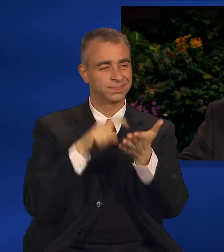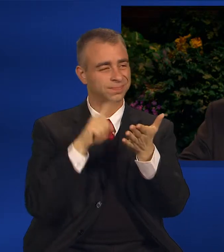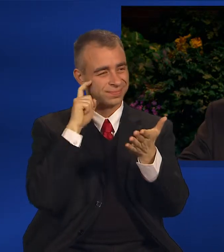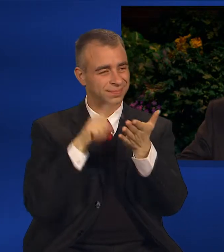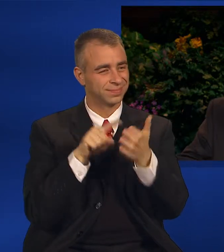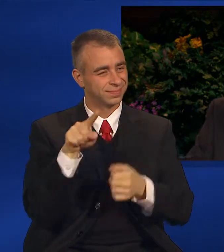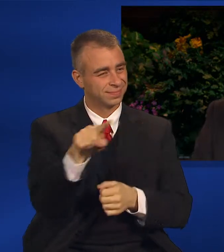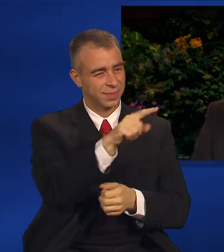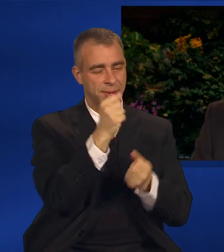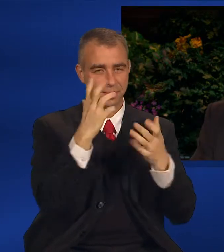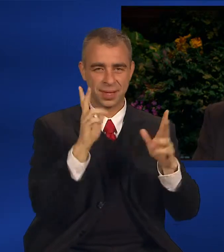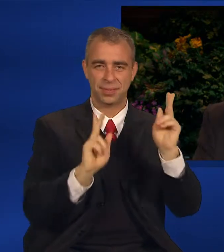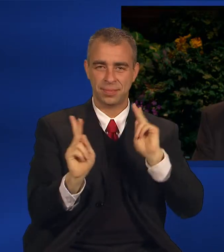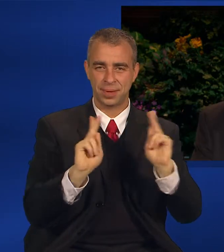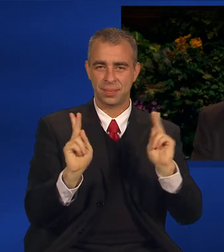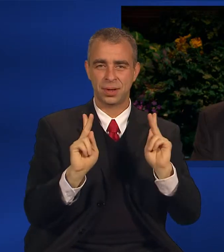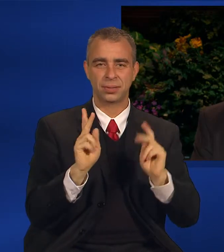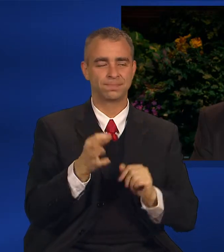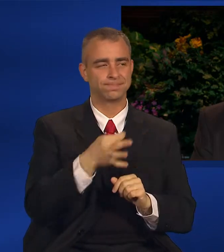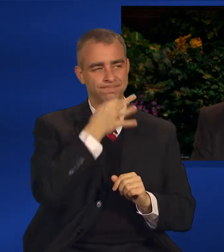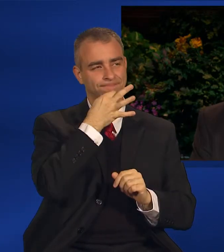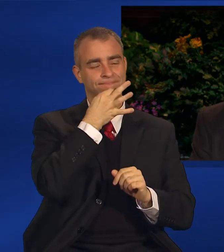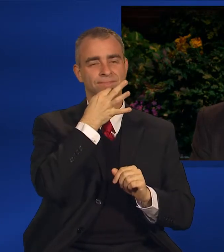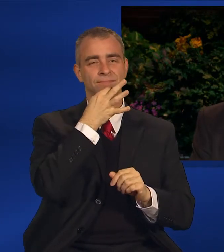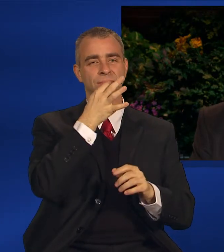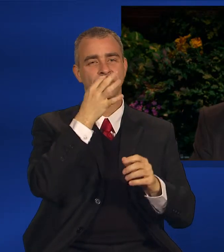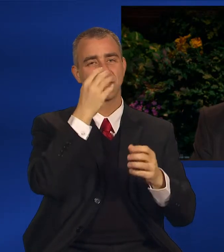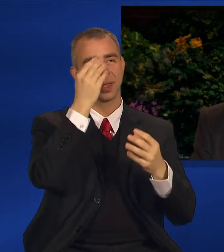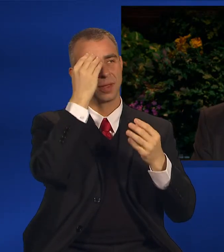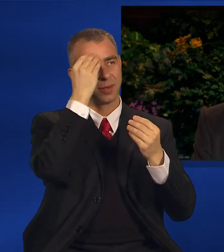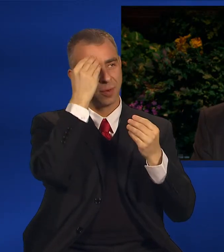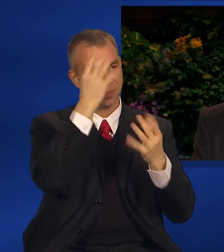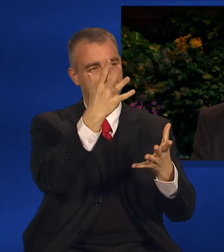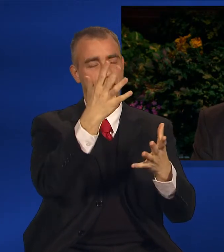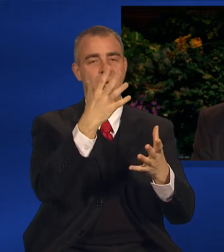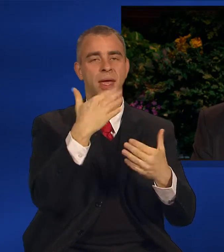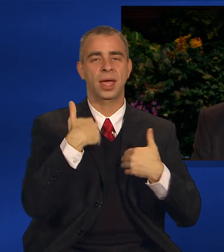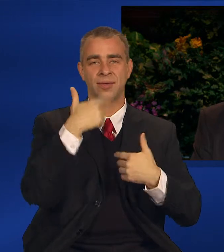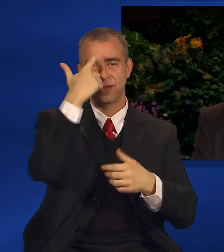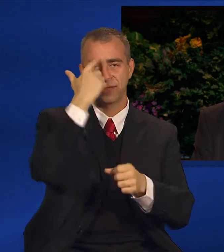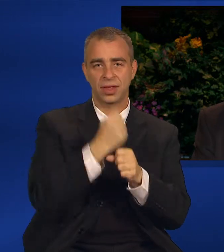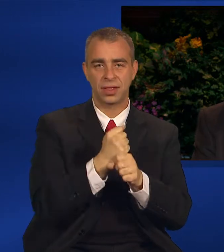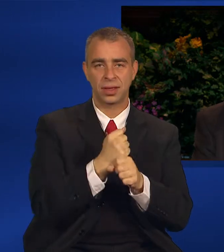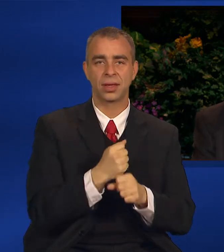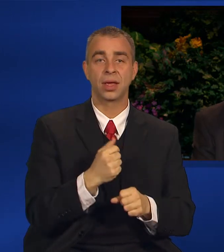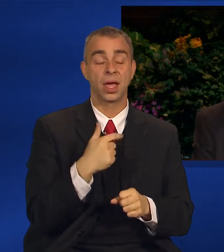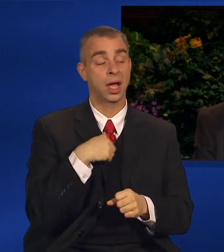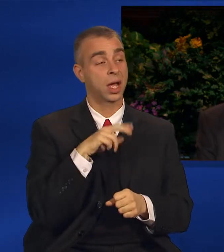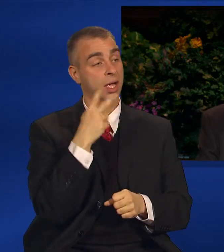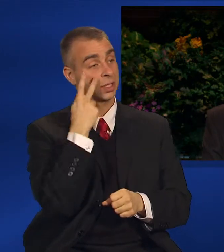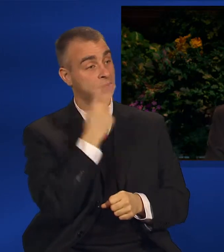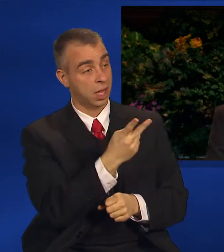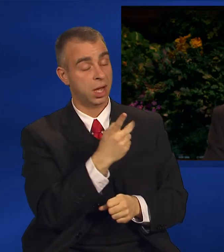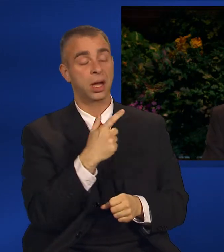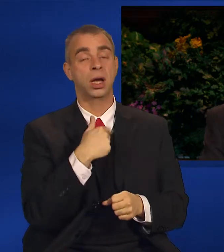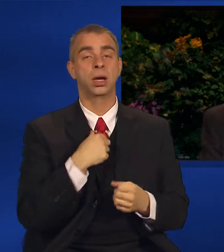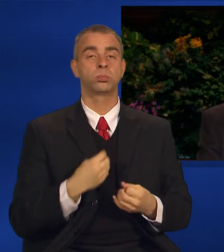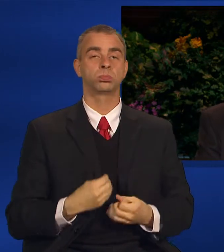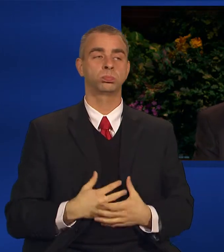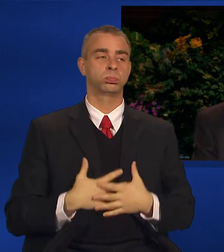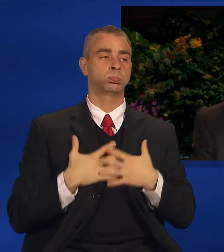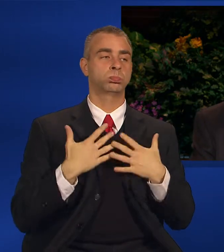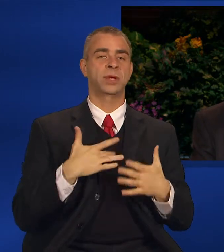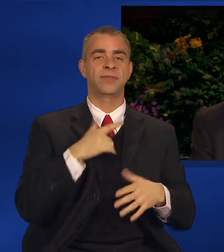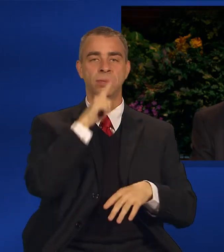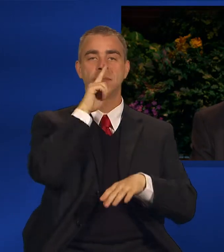who have been particularly faithful and obedient. I have been blessed and inspired by